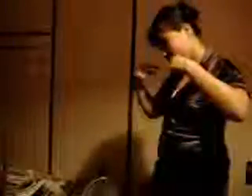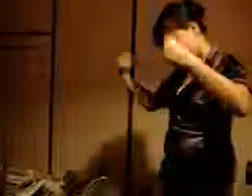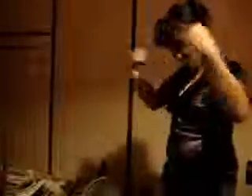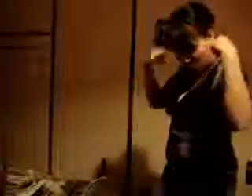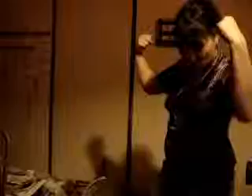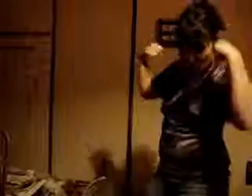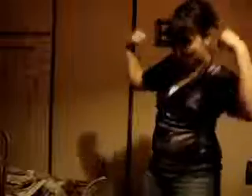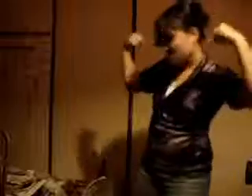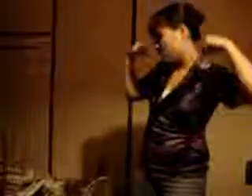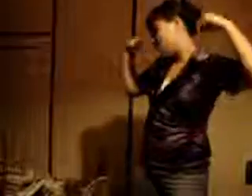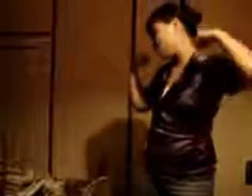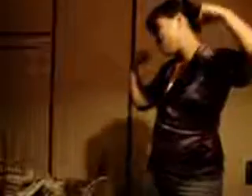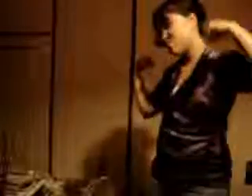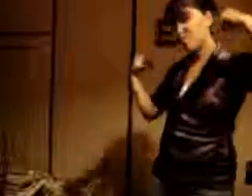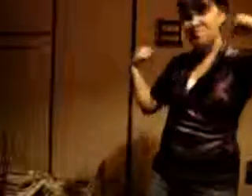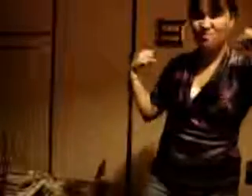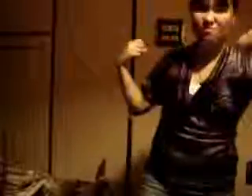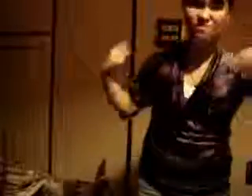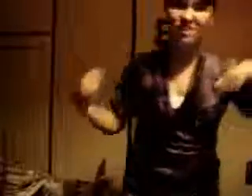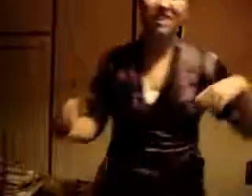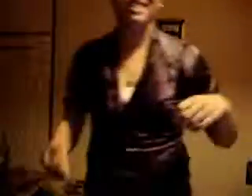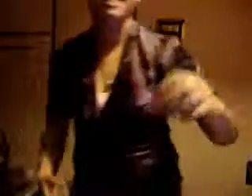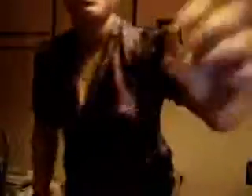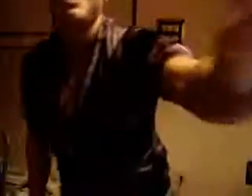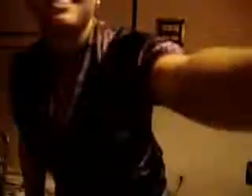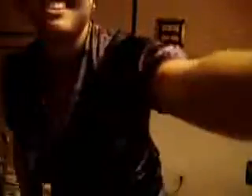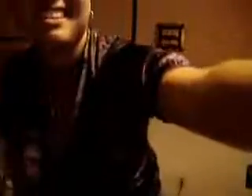reason. I love love you. Thank you.